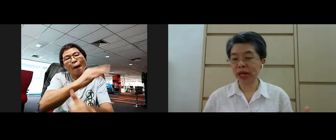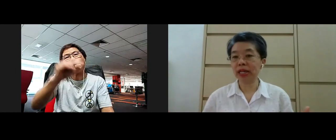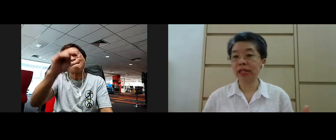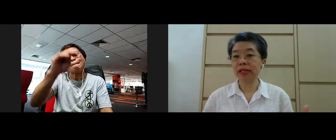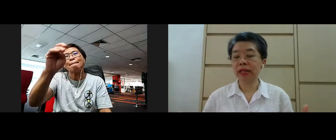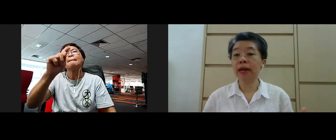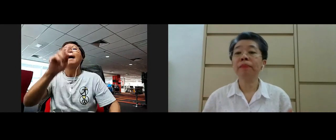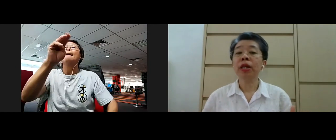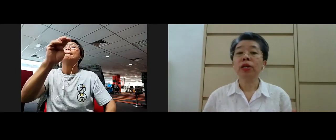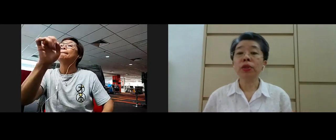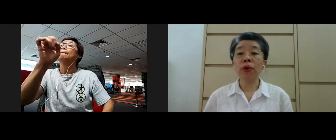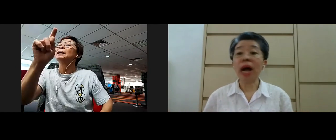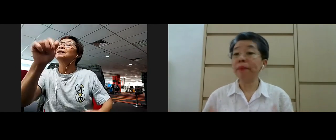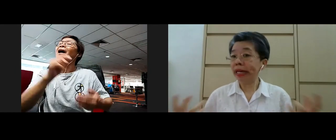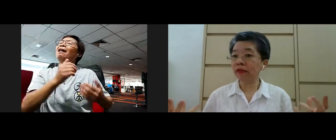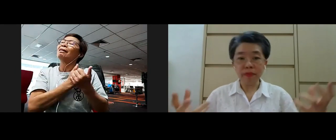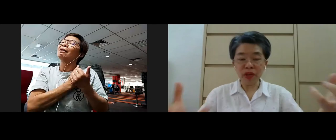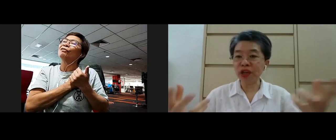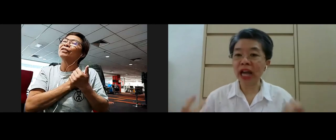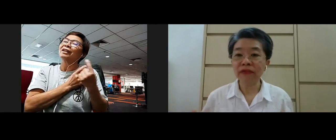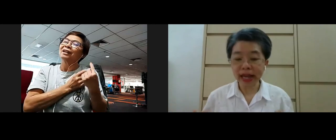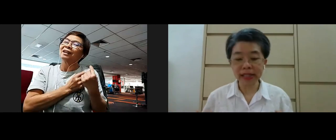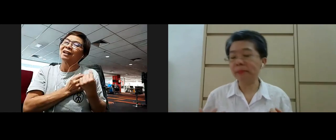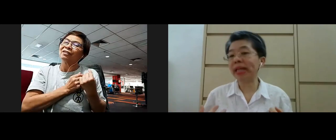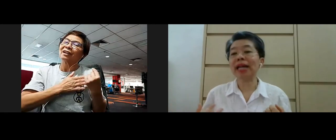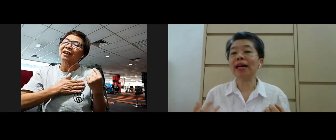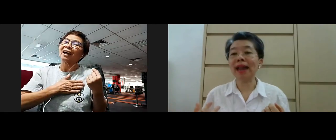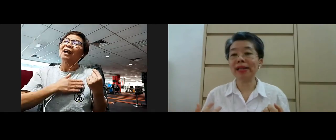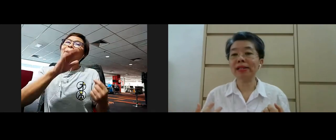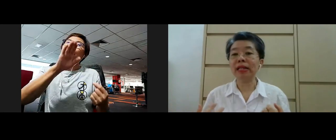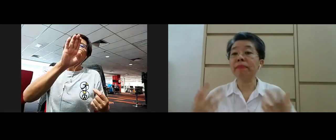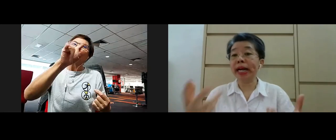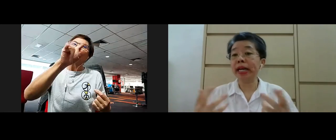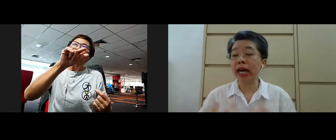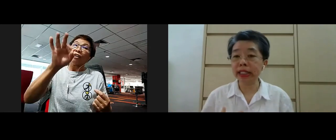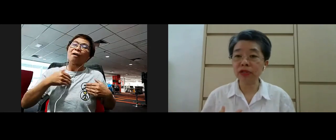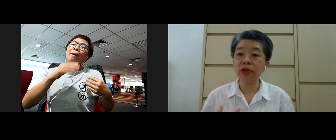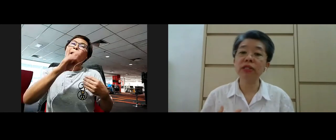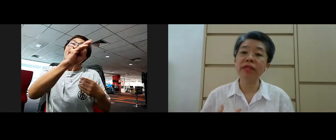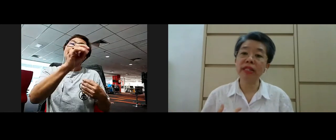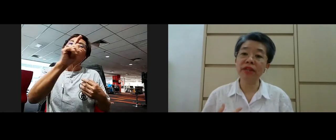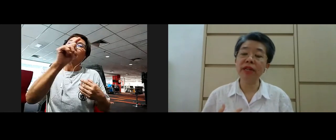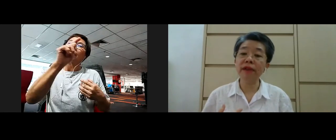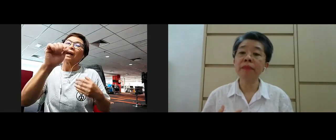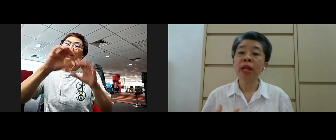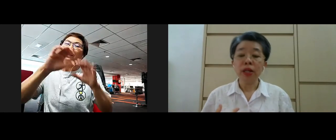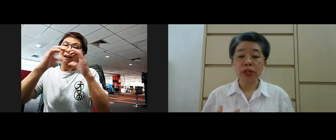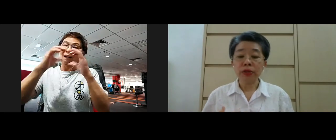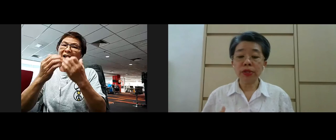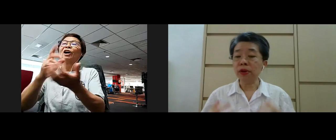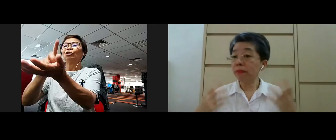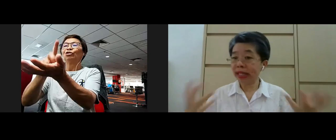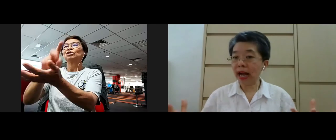kindness practice yeah so I believe BGF has the metta class yeah by Dr. Vithavi right